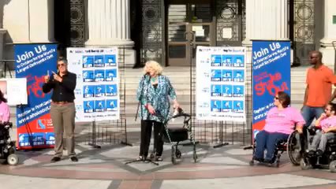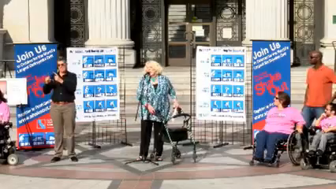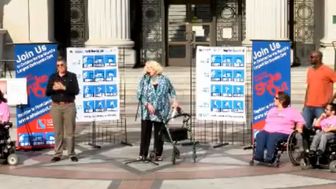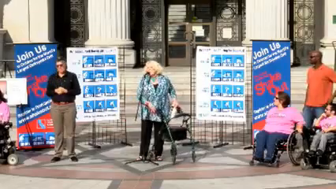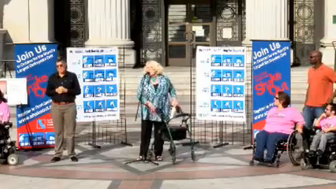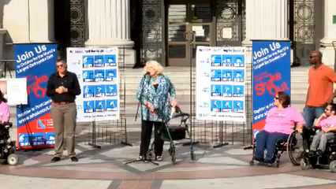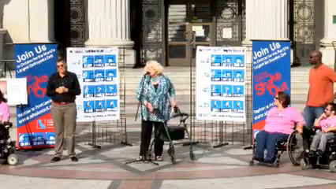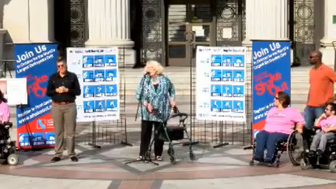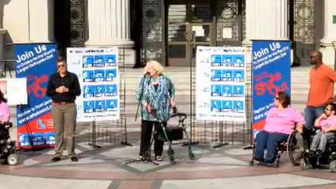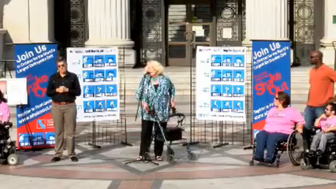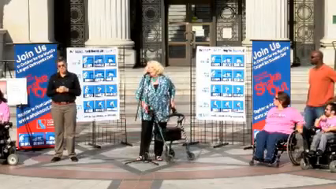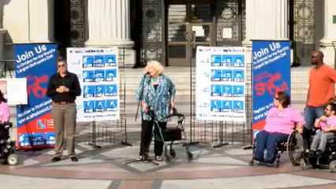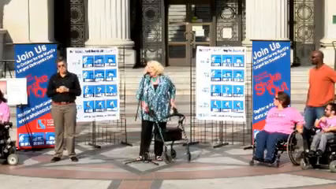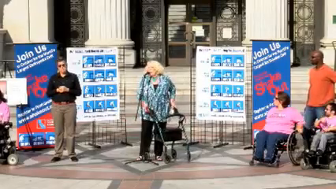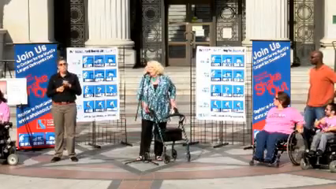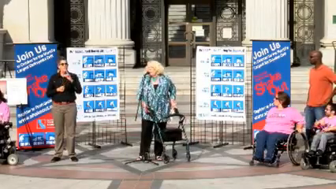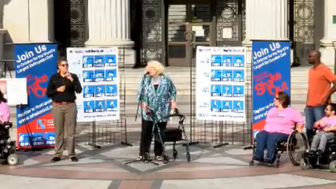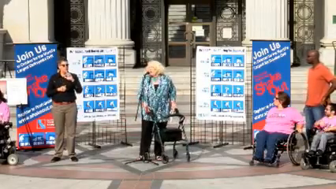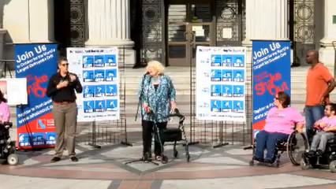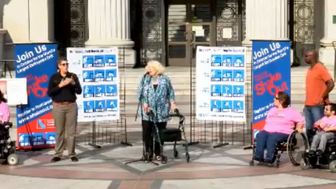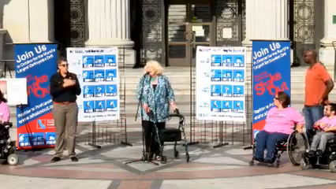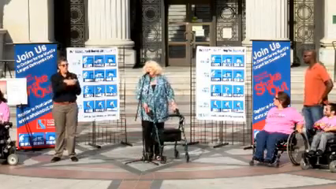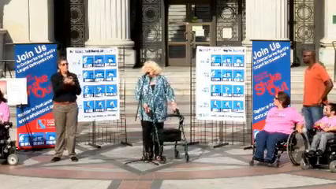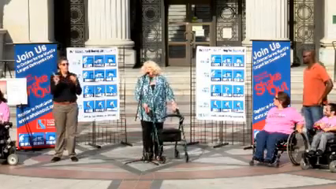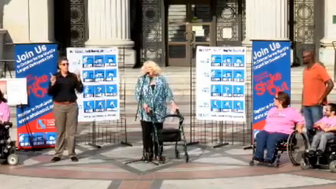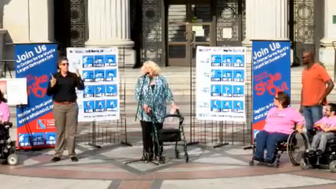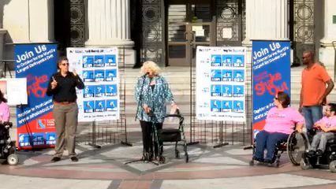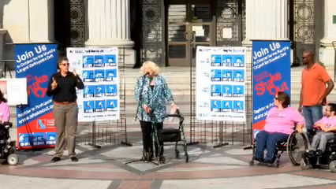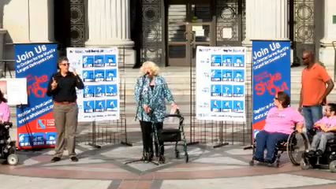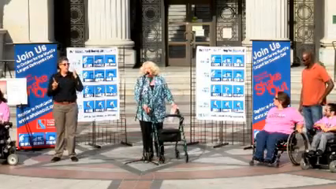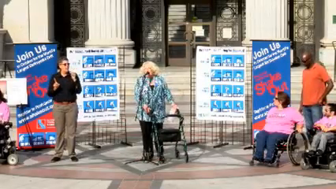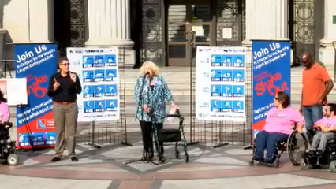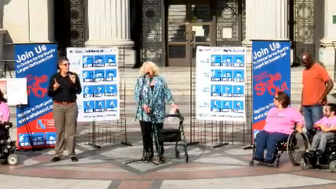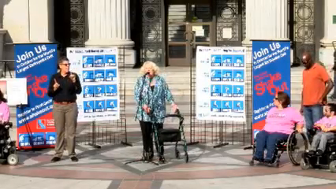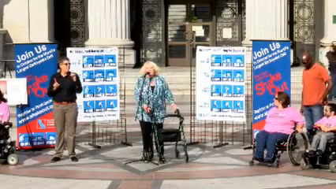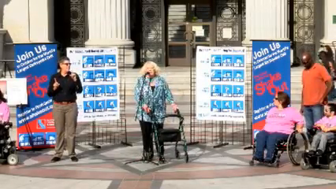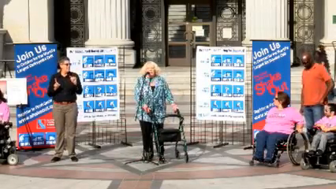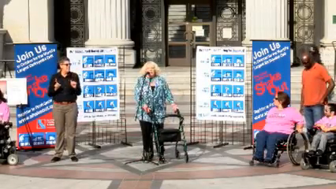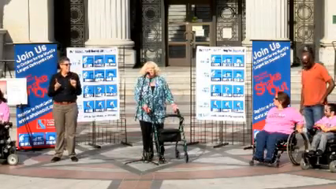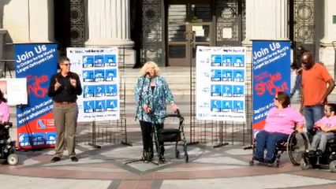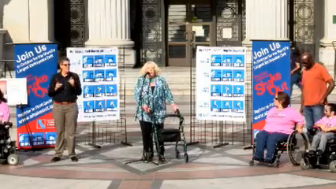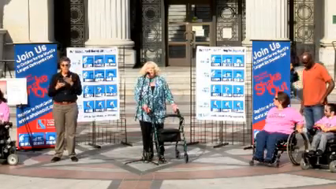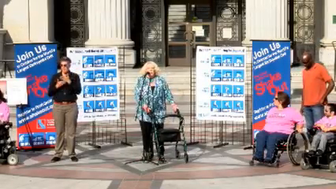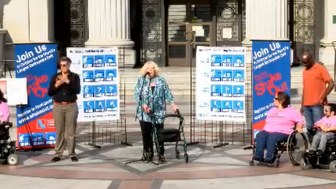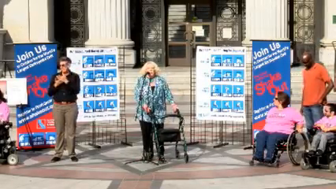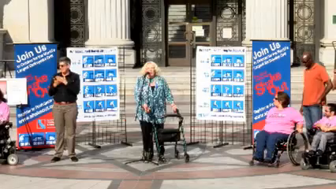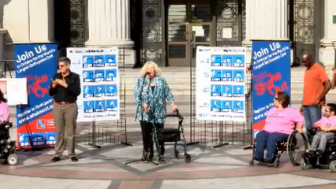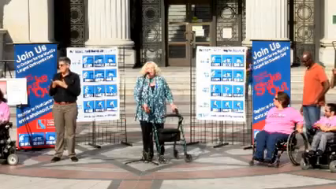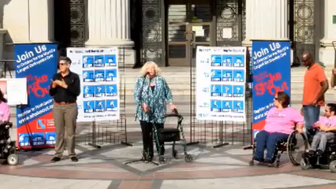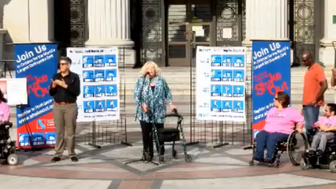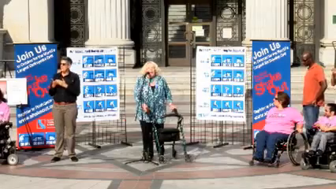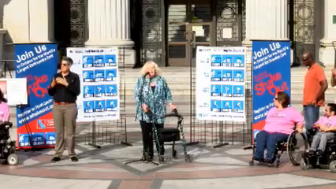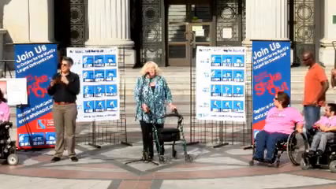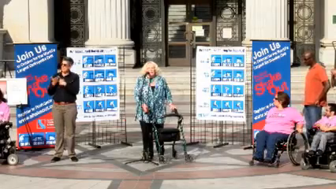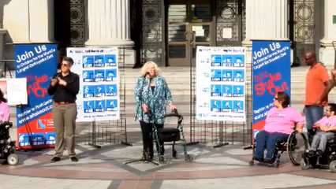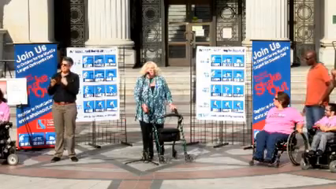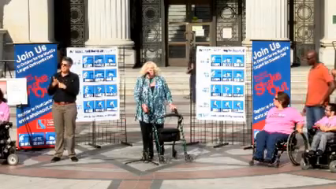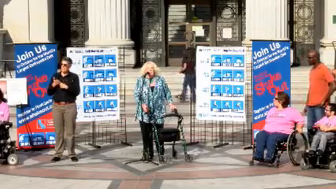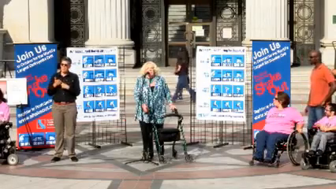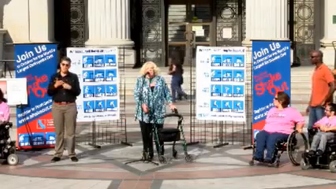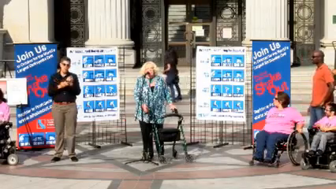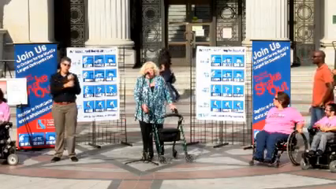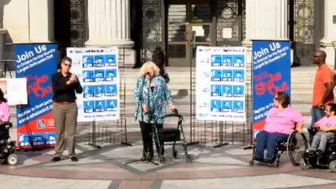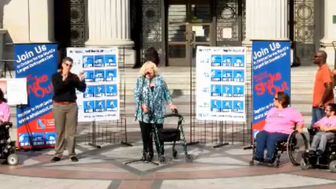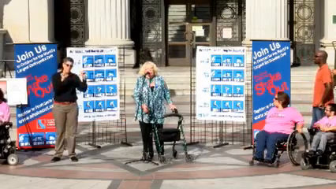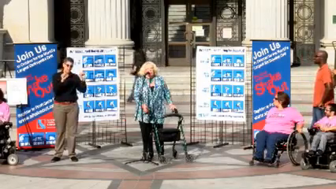Now, I'm sure that you all know that in the ADA there are areas of rescue, which have to do with